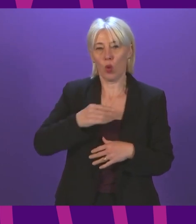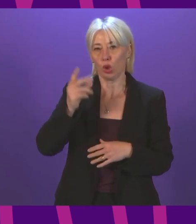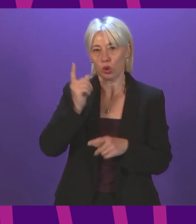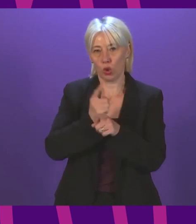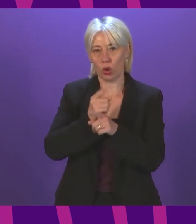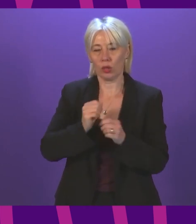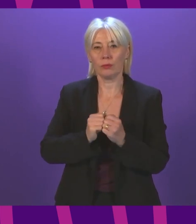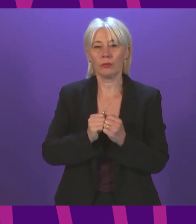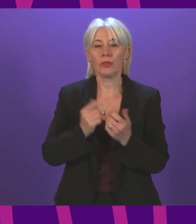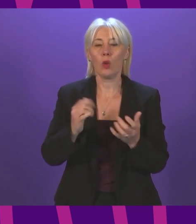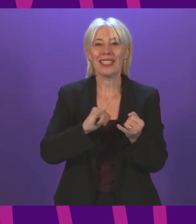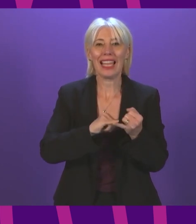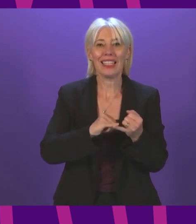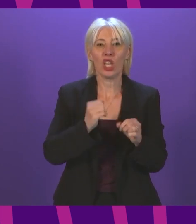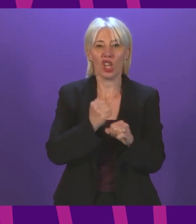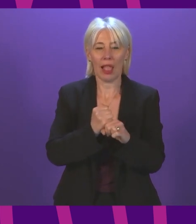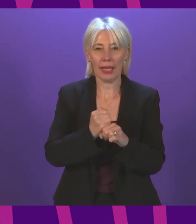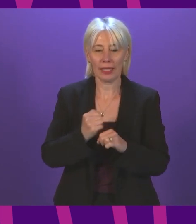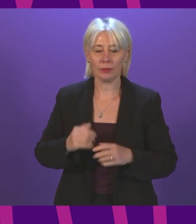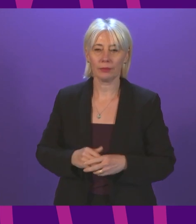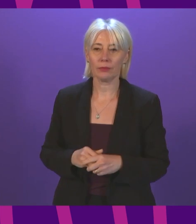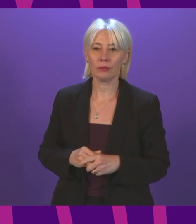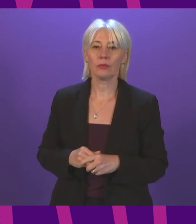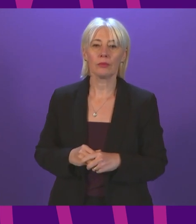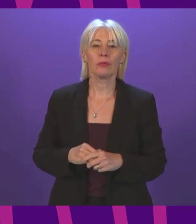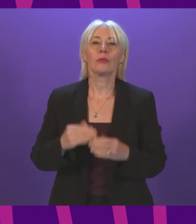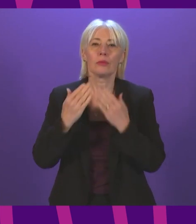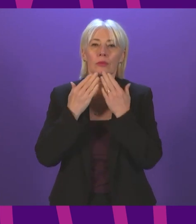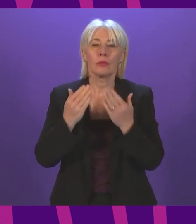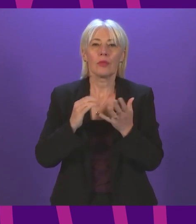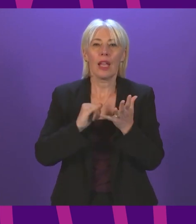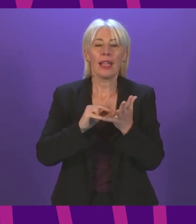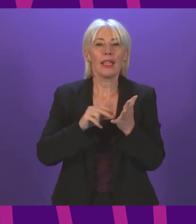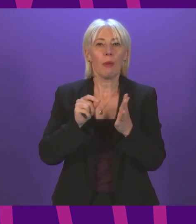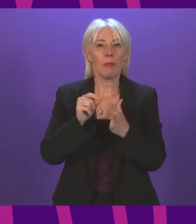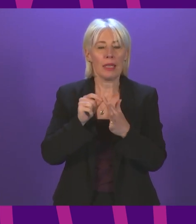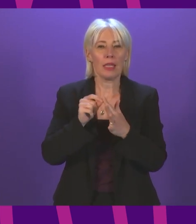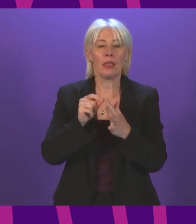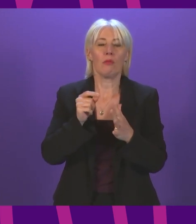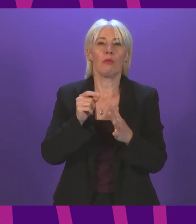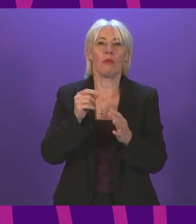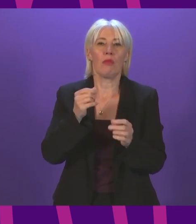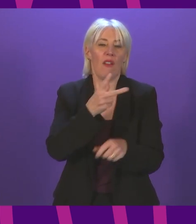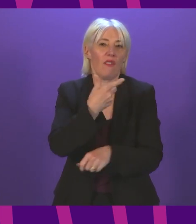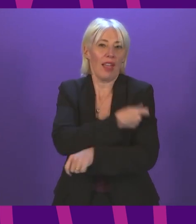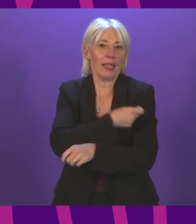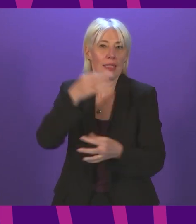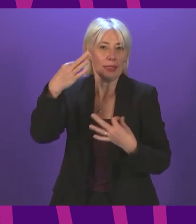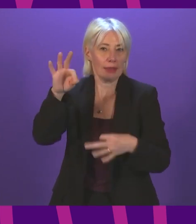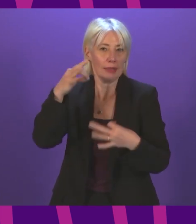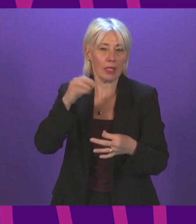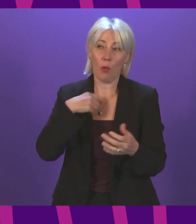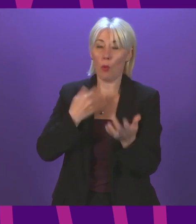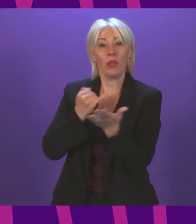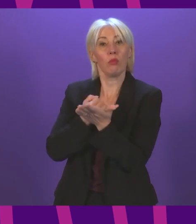I call Sandesh Gulhani. Thank you, Presiding Officer. The SNP Government's vaccine passport scheme, which we opposed, comes into